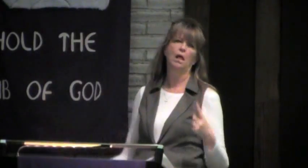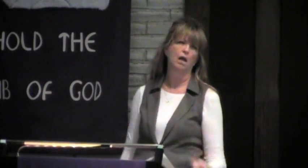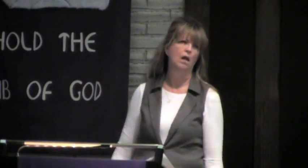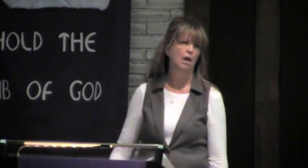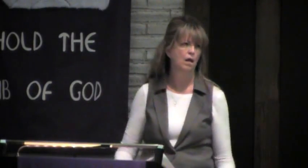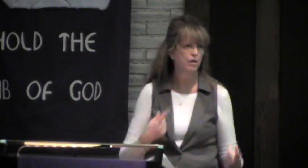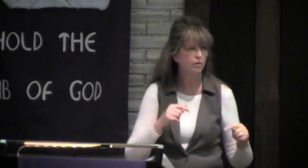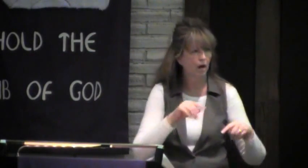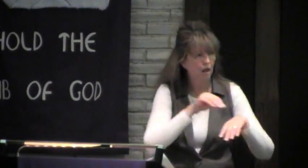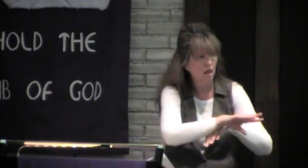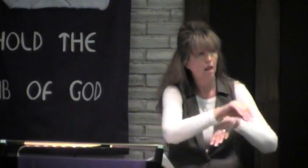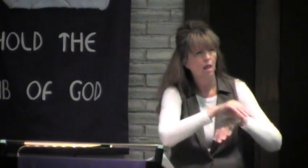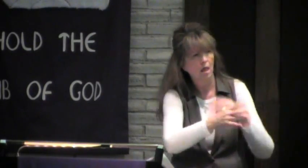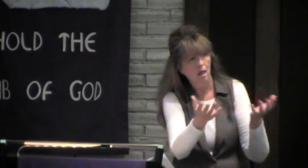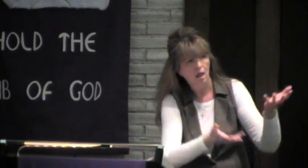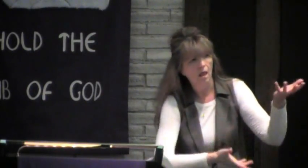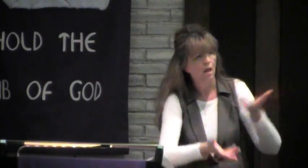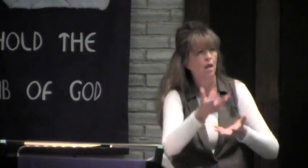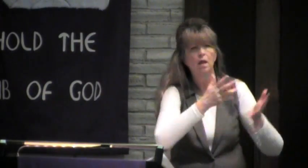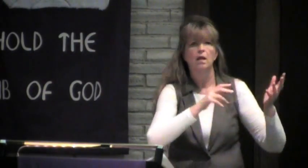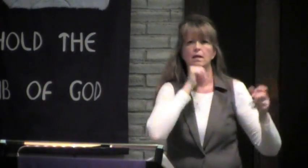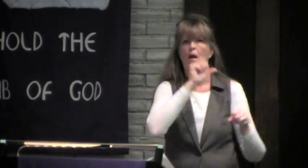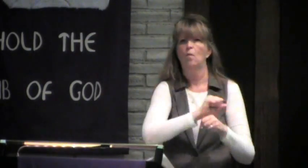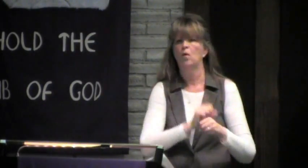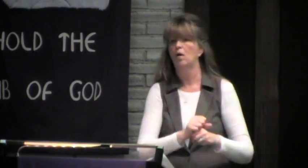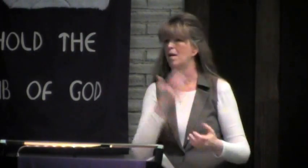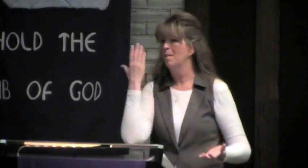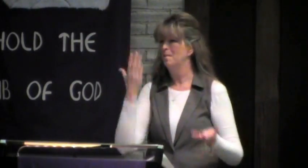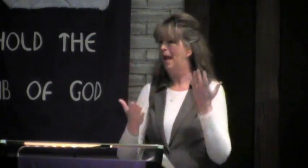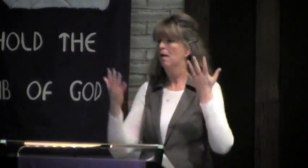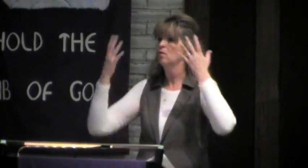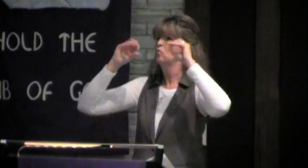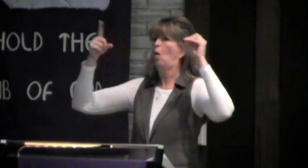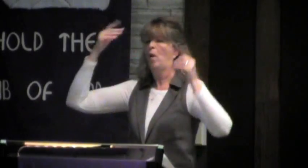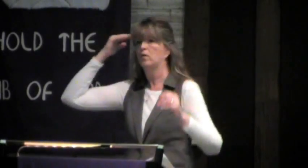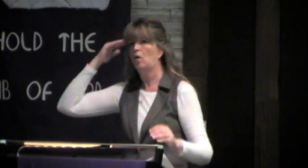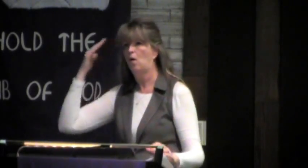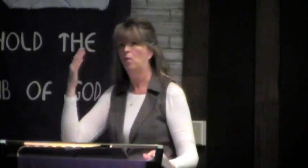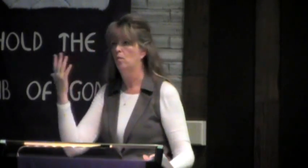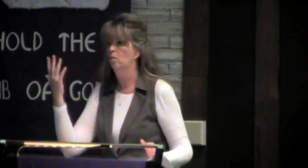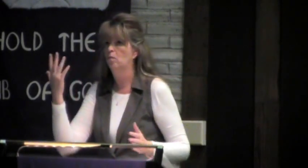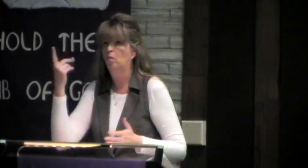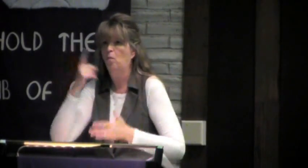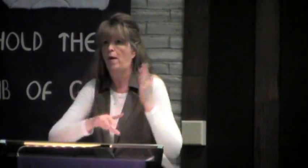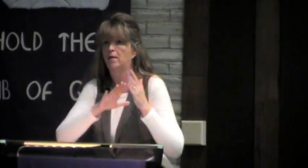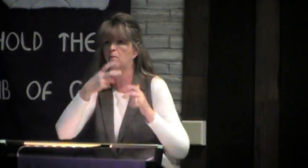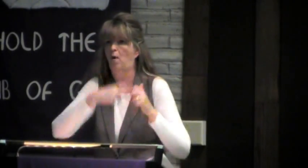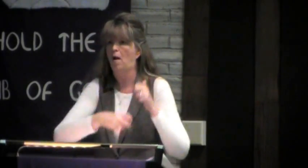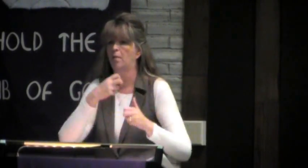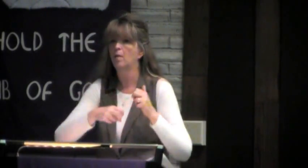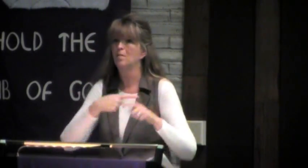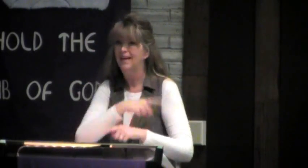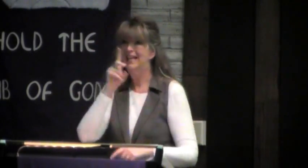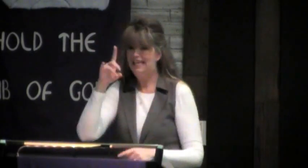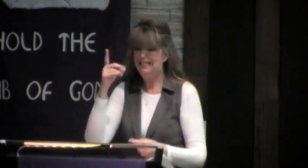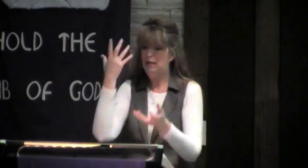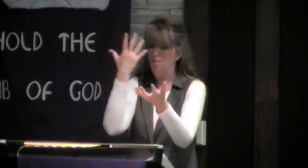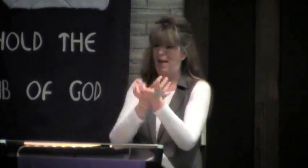Maybe it was people picking on him. Maybe it was failure in his counseling, whatever it was.